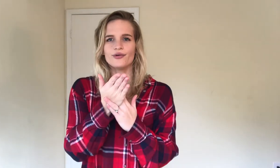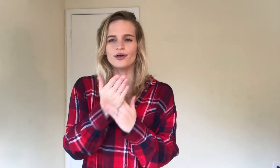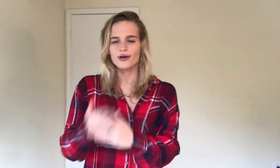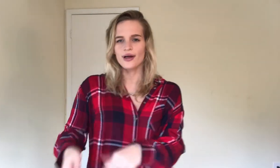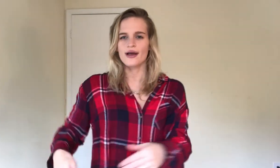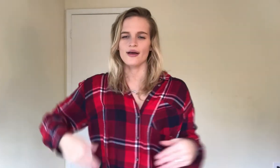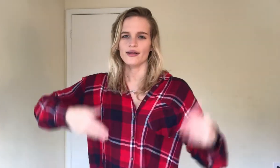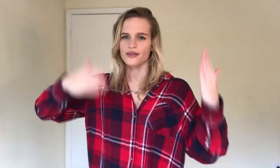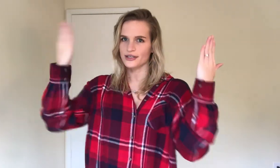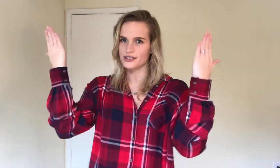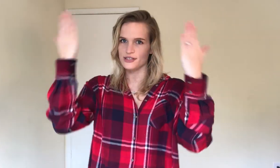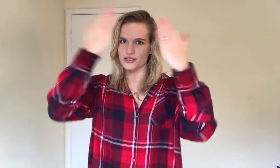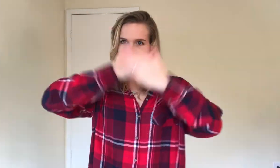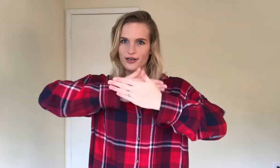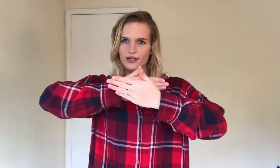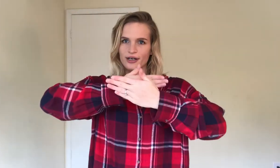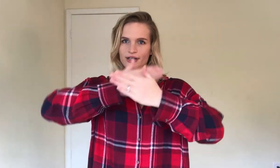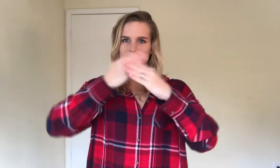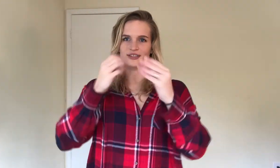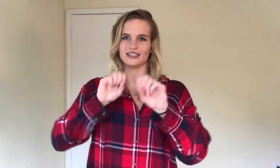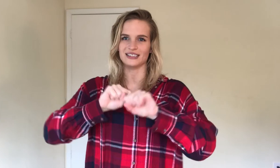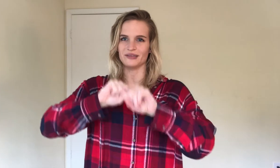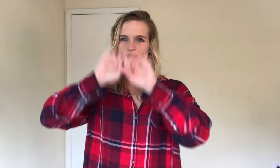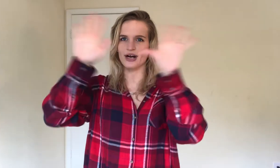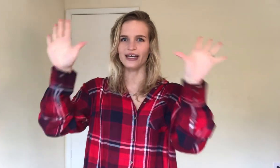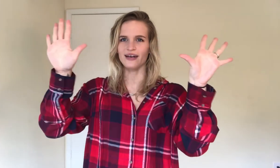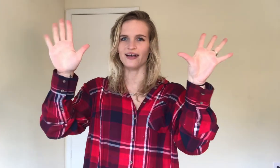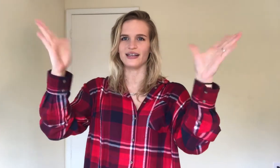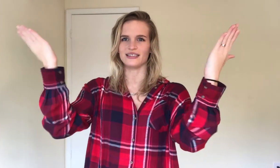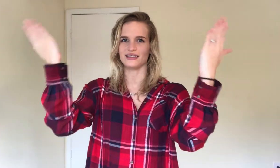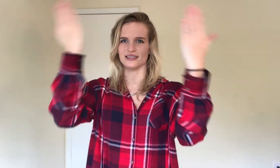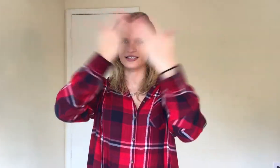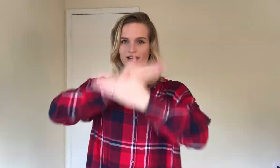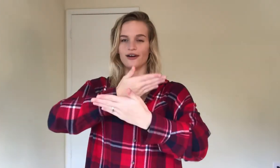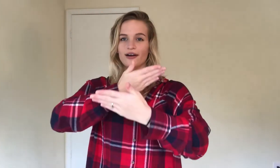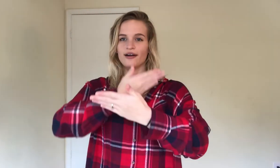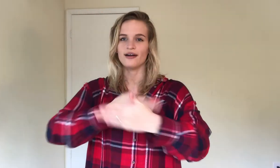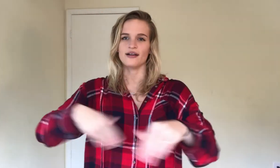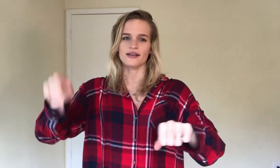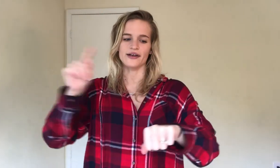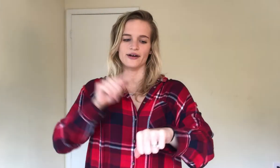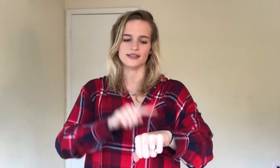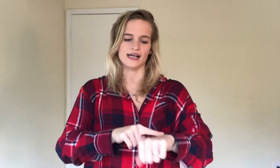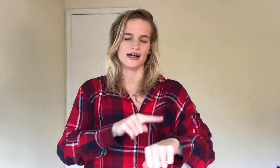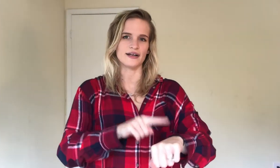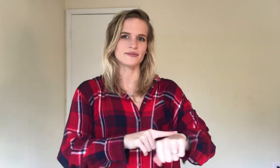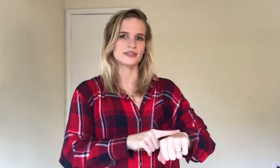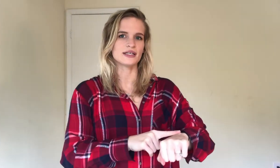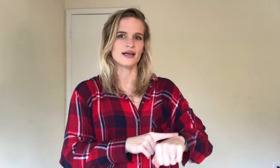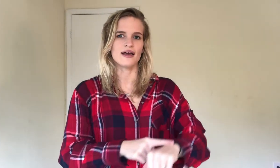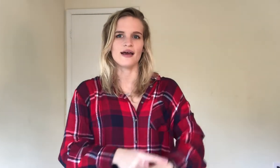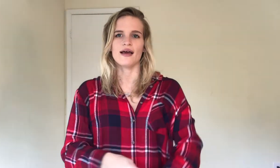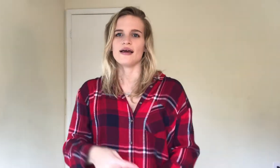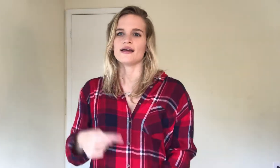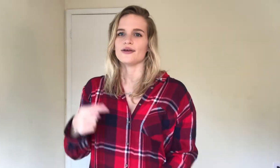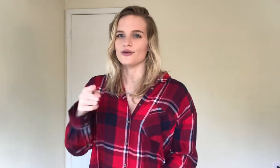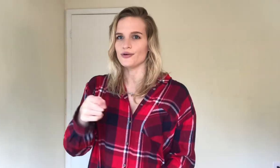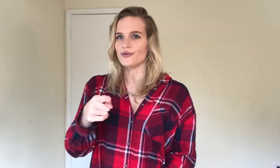the dark, so this is bright, and this is dark, the dark times, you